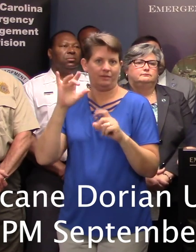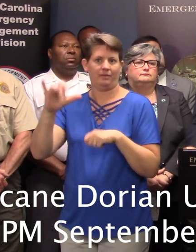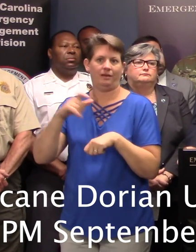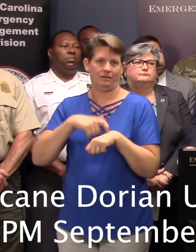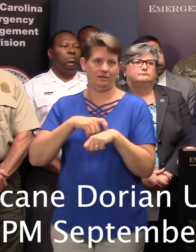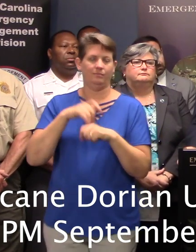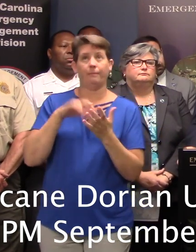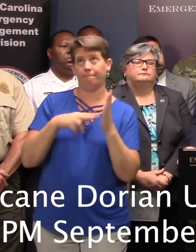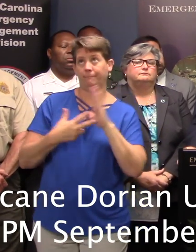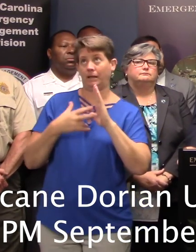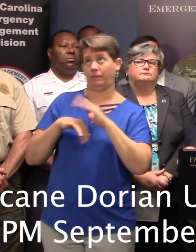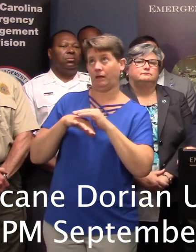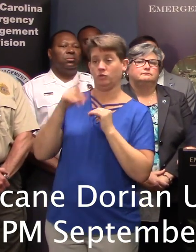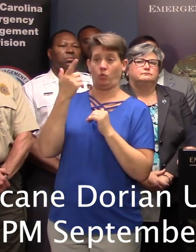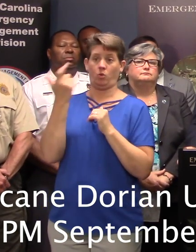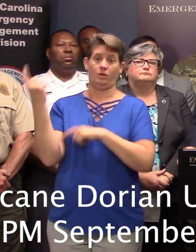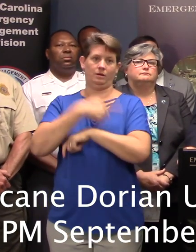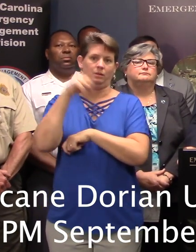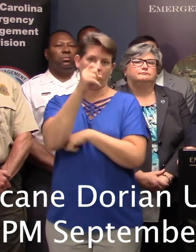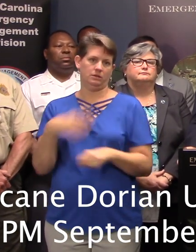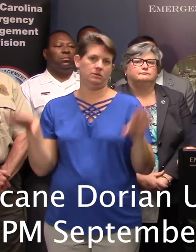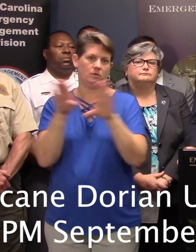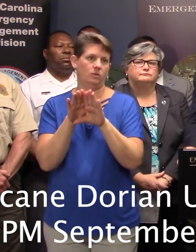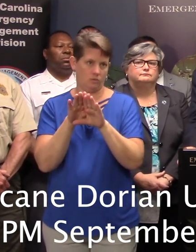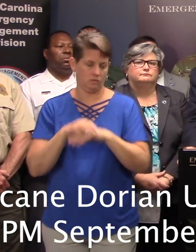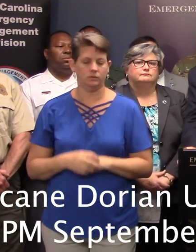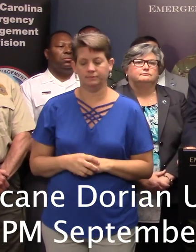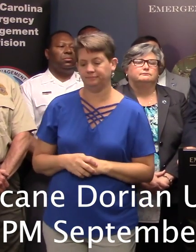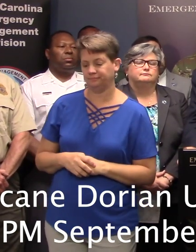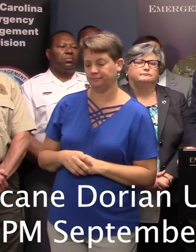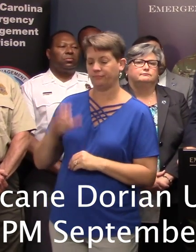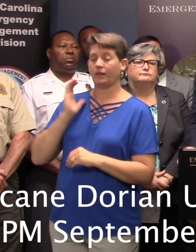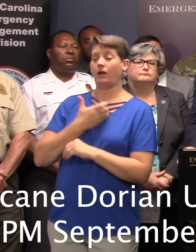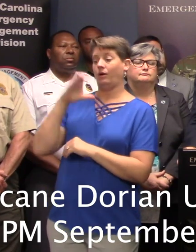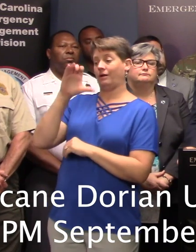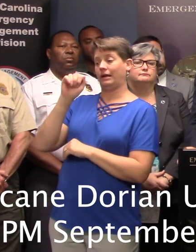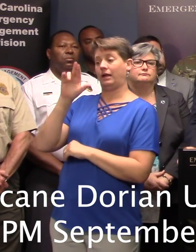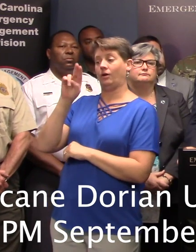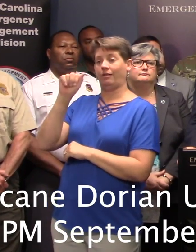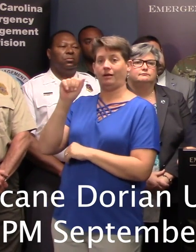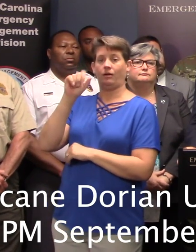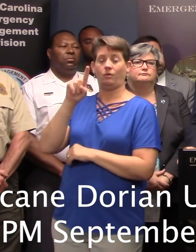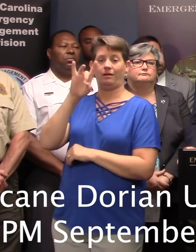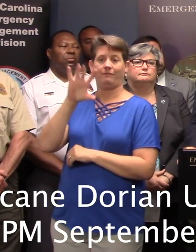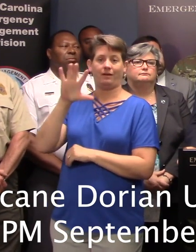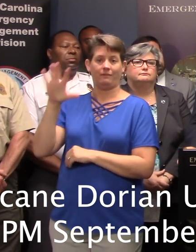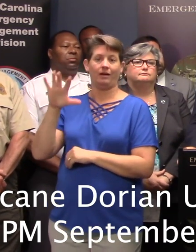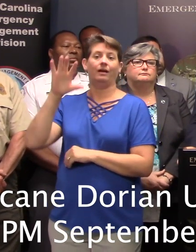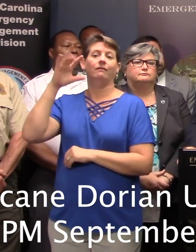This is a minimum 21 day closure. Our Caroline 1855 4SC